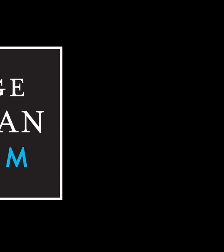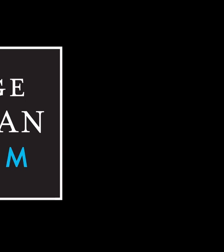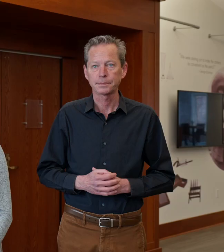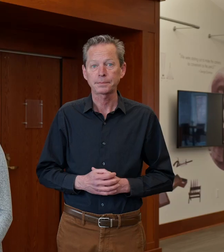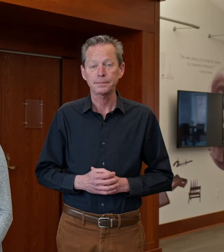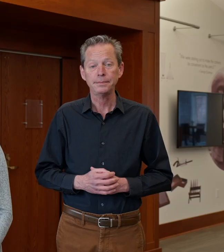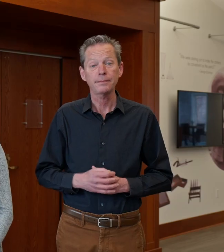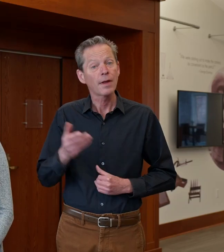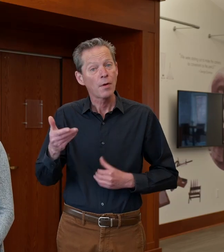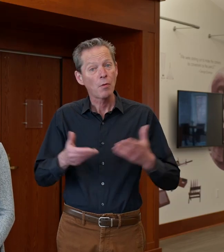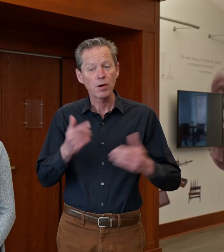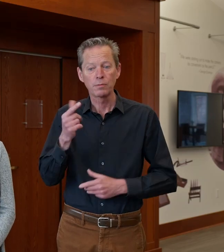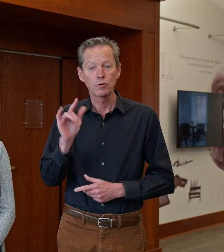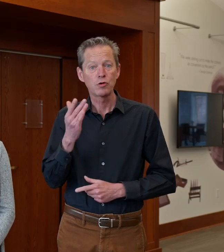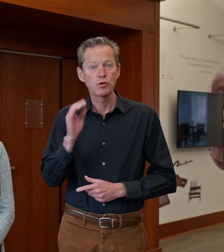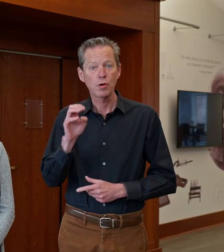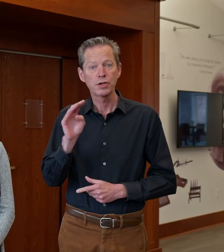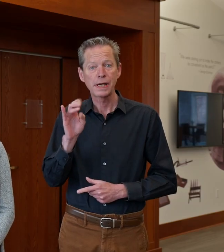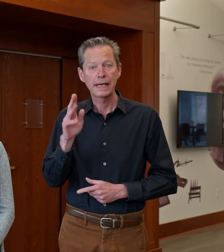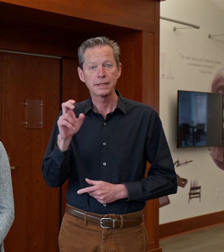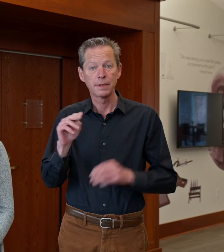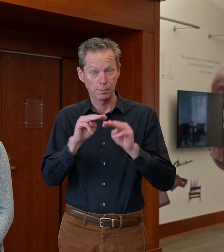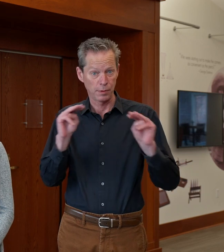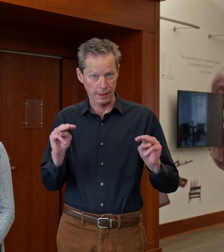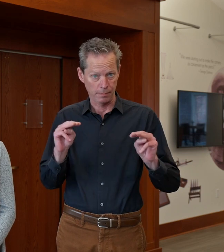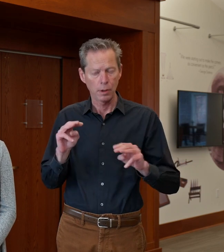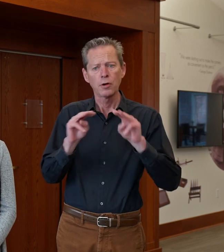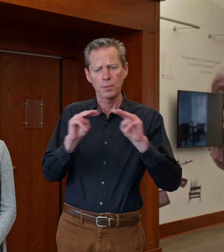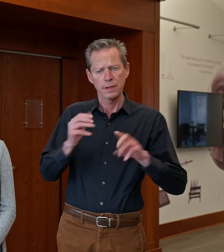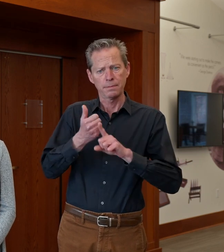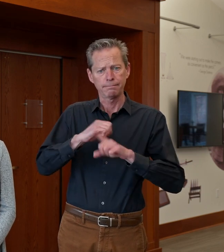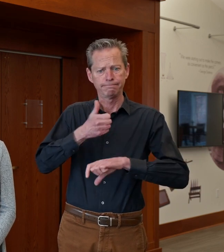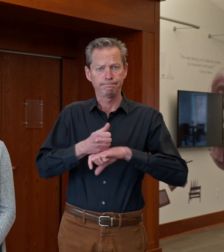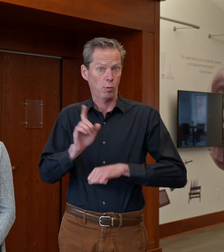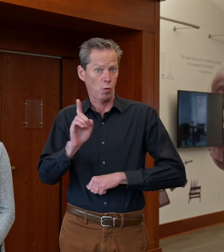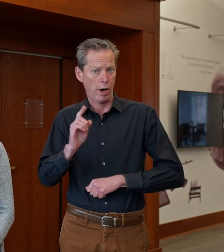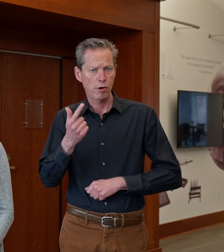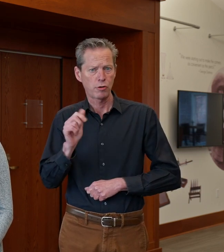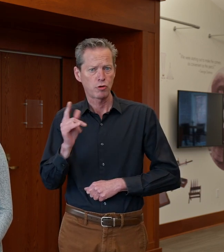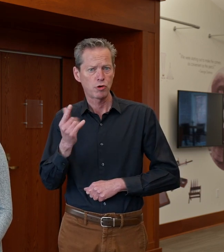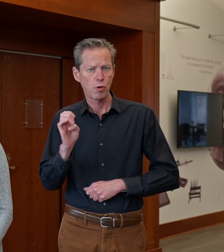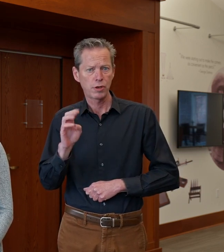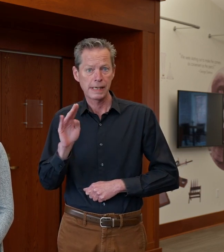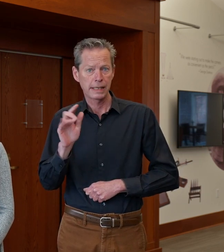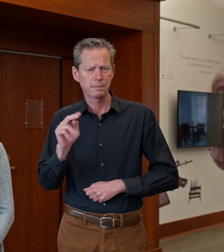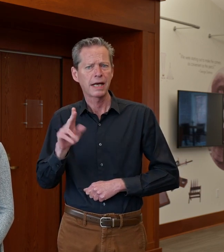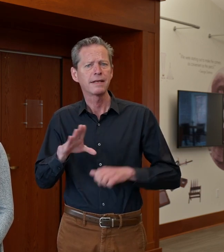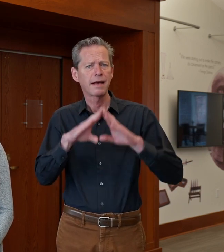Welcome to the George Eastman Museum. The museum is located on the estate of George Eastman, the founder